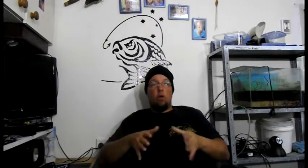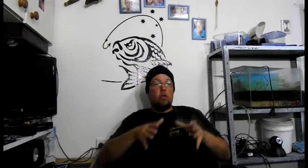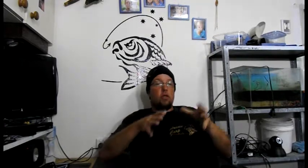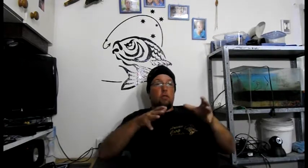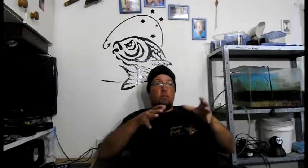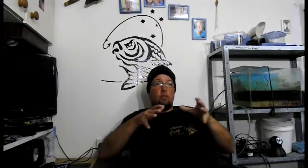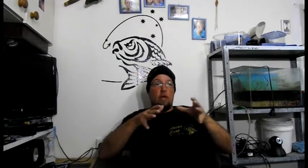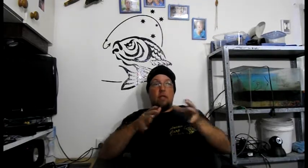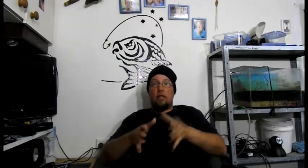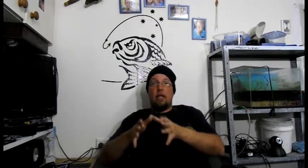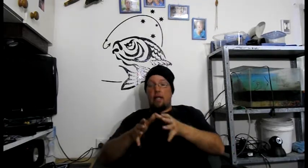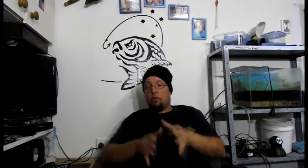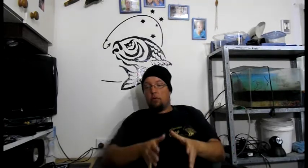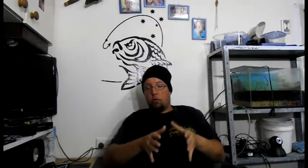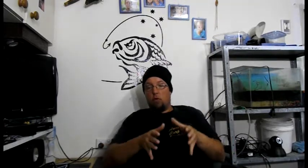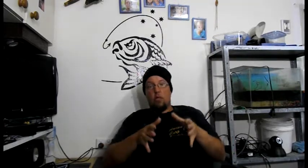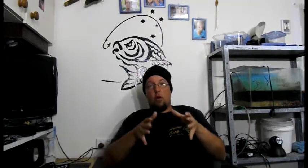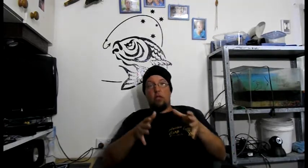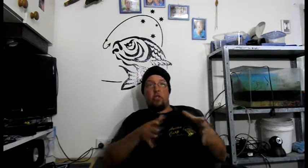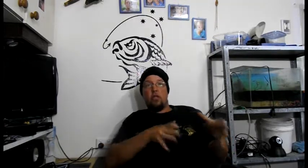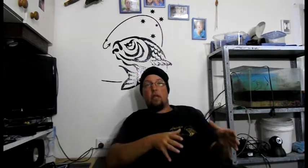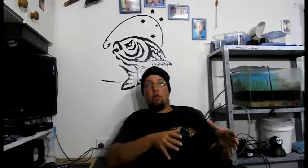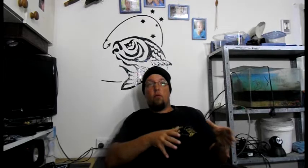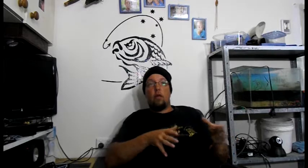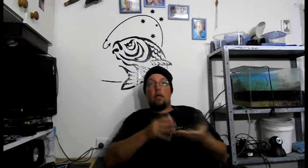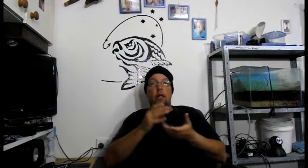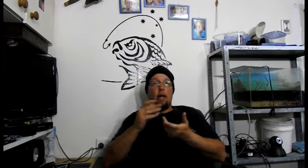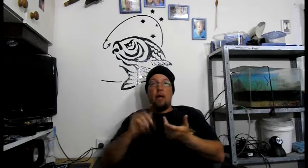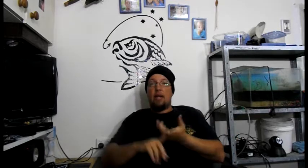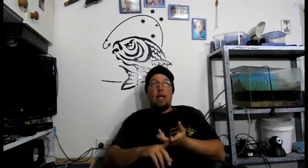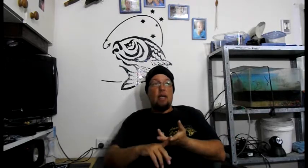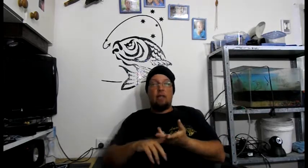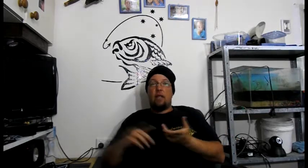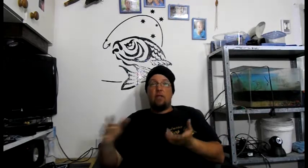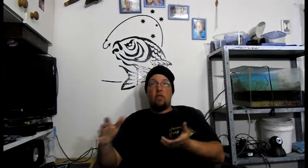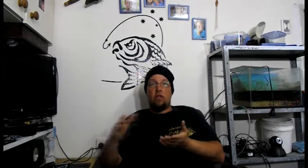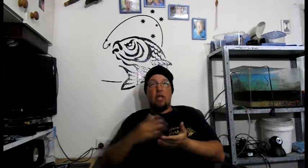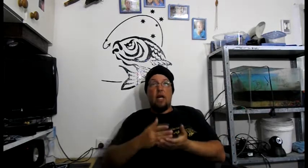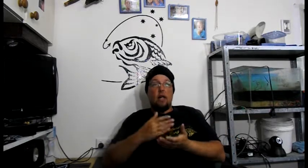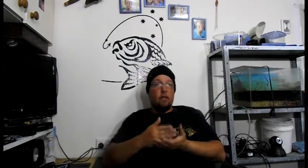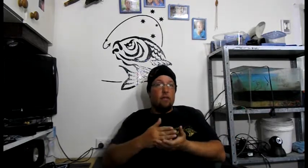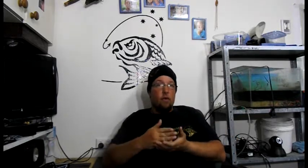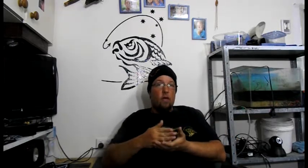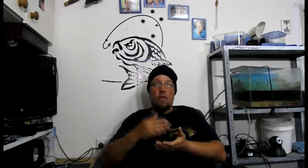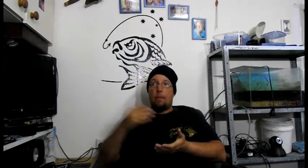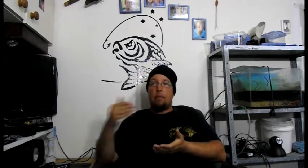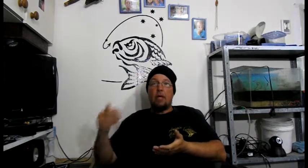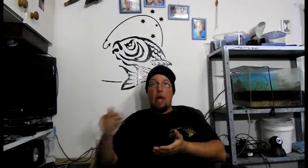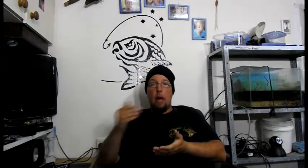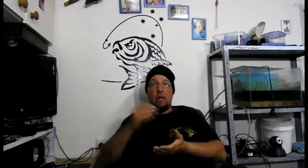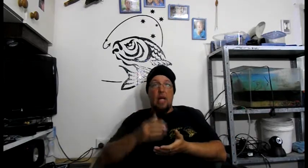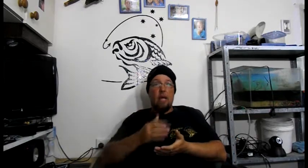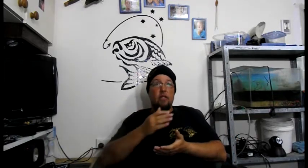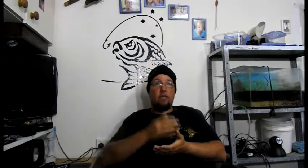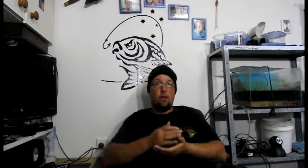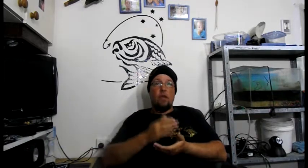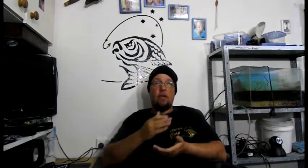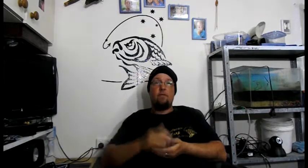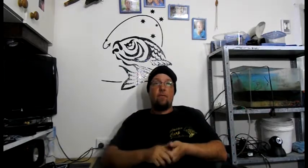Because, as I said, it will draw the oxygen out of the water. Now, our natives and everything else can't survive in that, but carp can survive in very